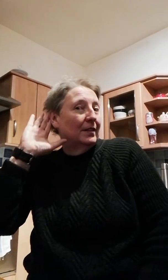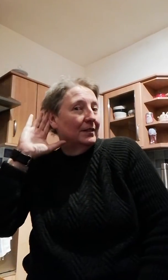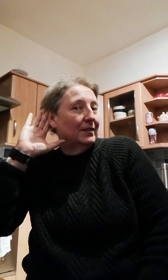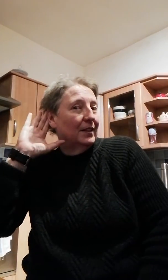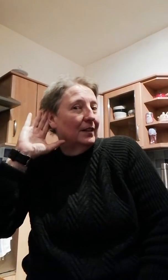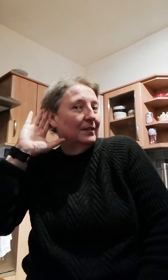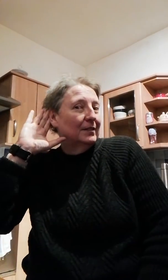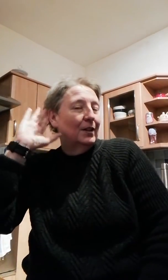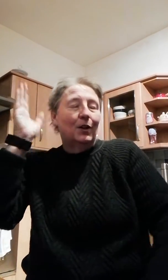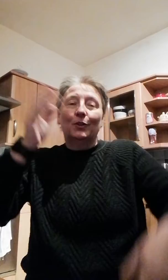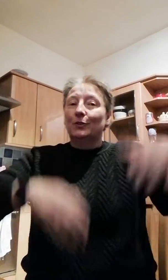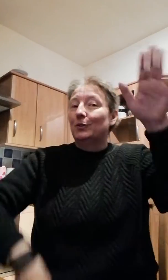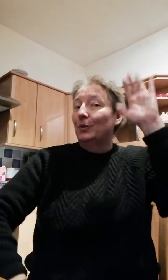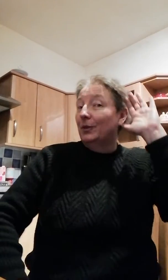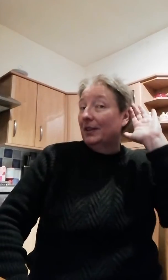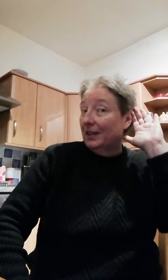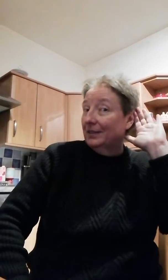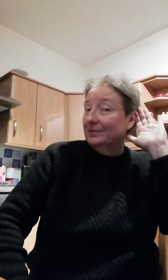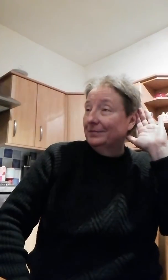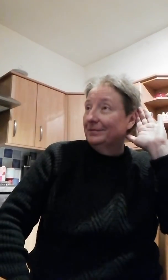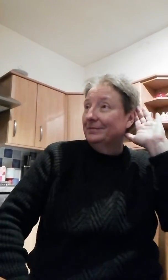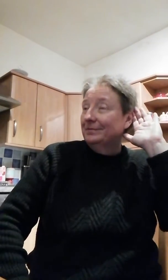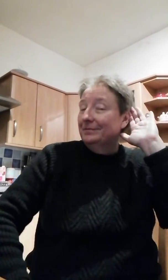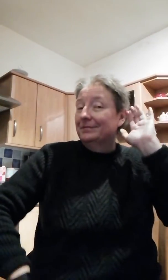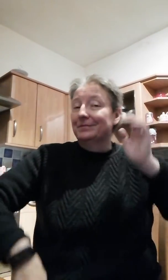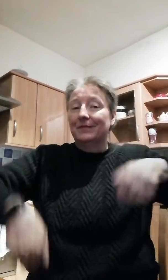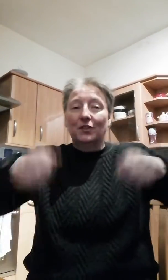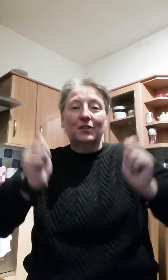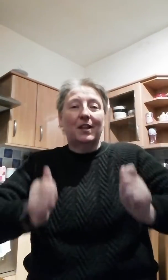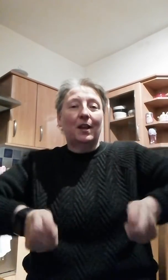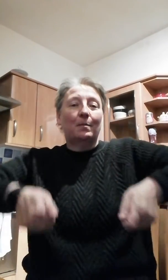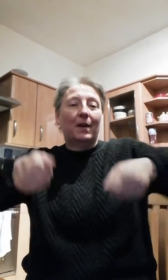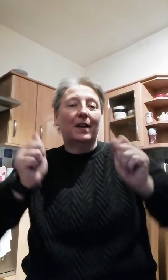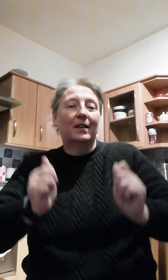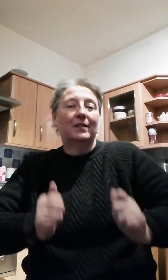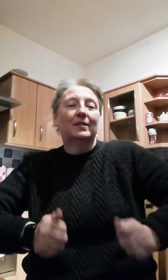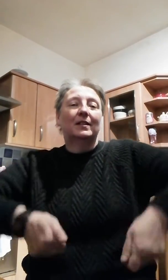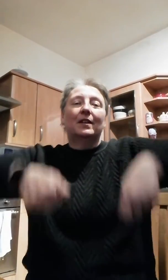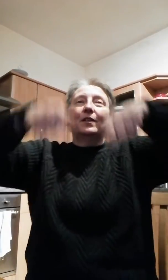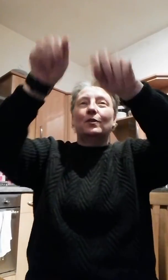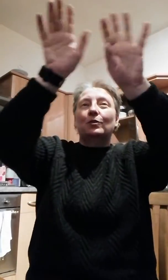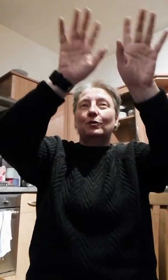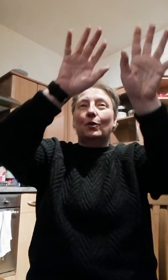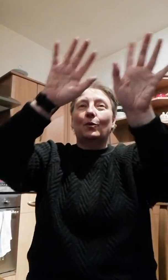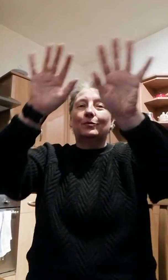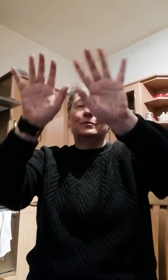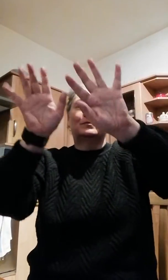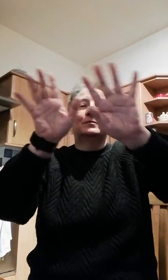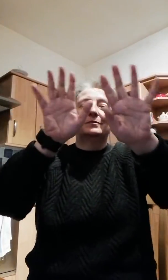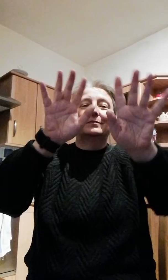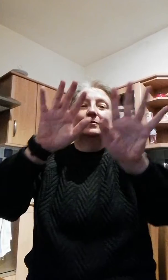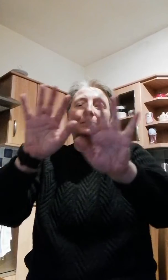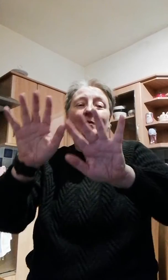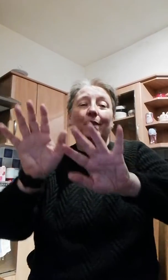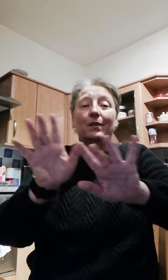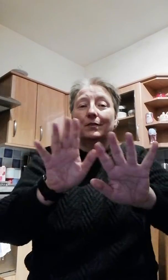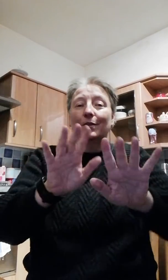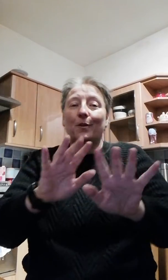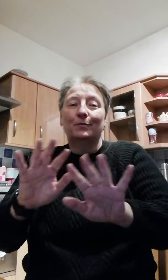to hear sleigh bells in the snow, the snow.